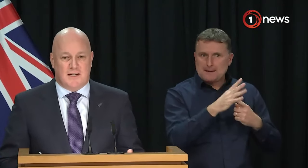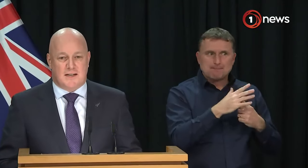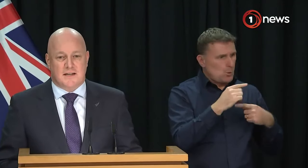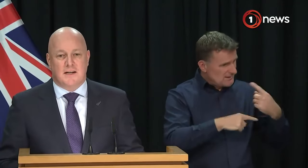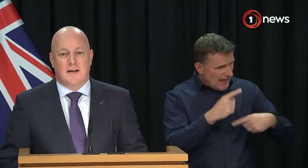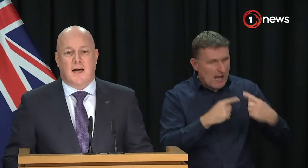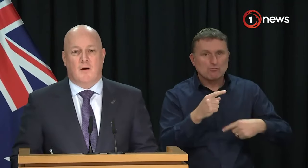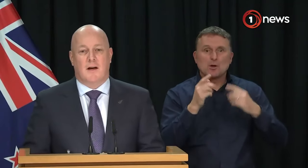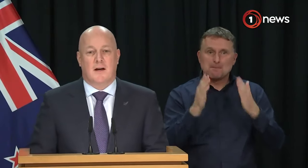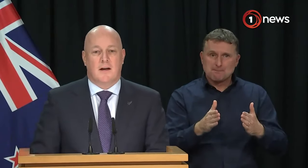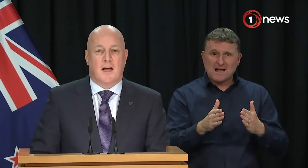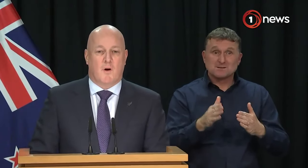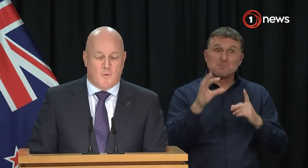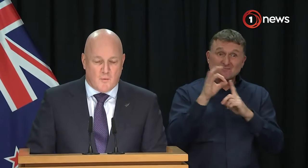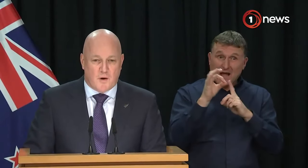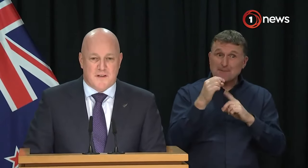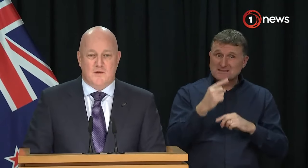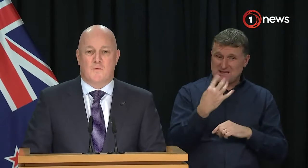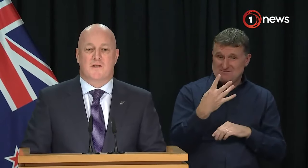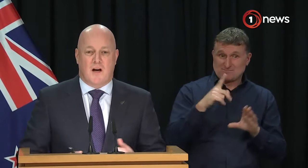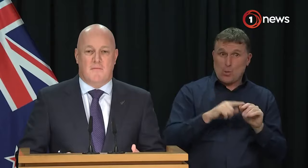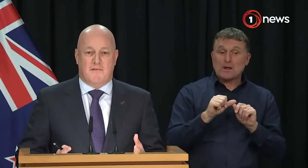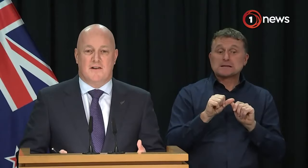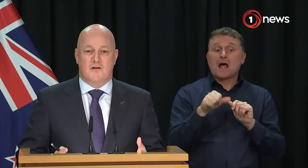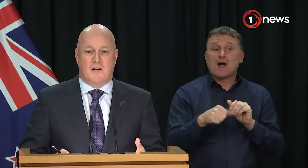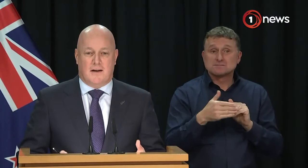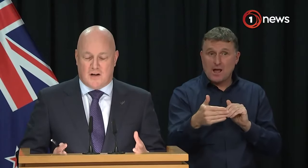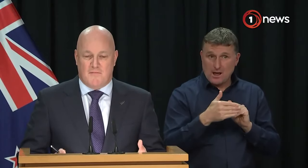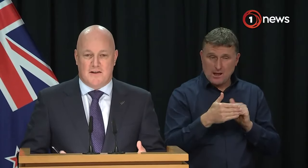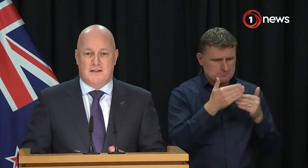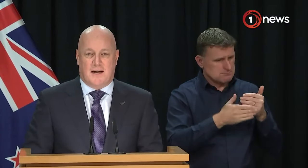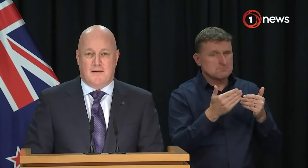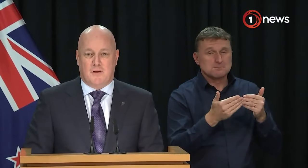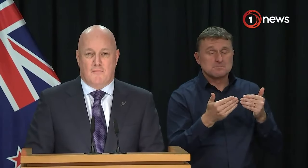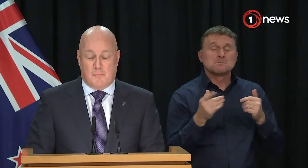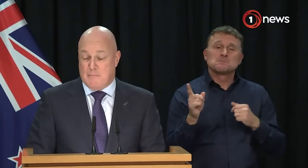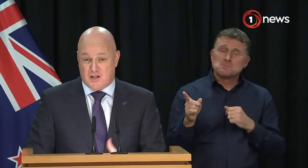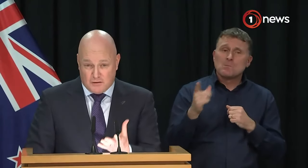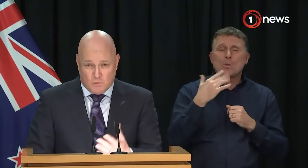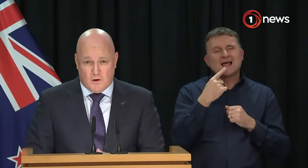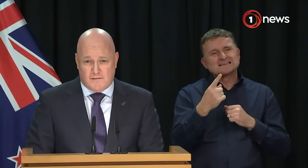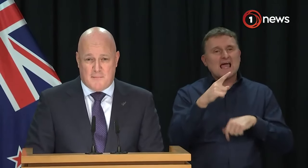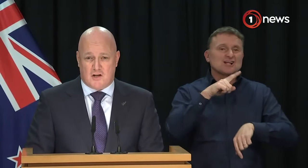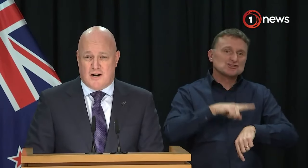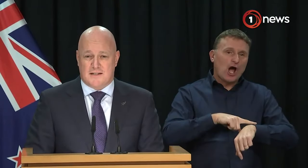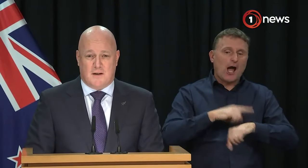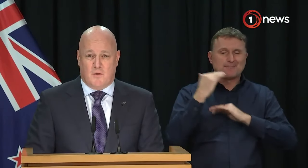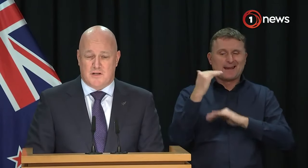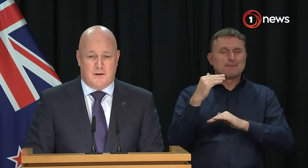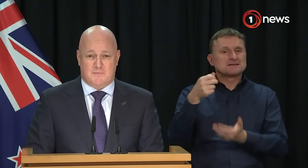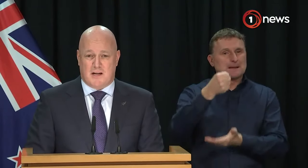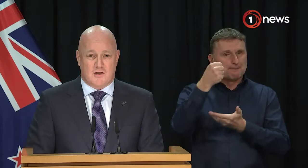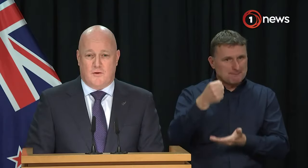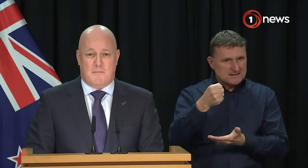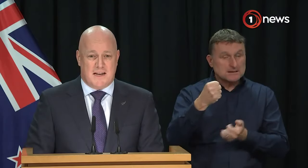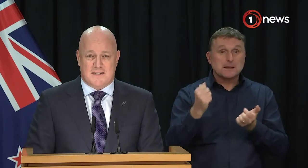that they desperately need. And what we saw was time-funded, you know, a budget for Farm Act drugs and